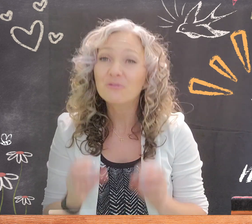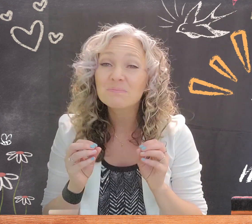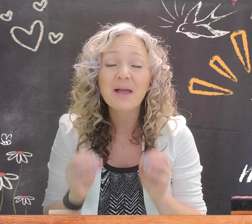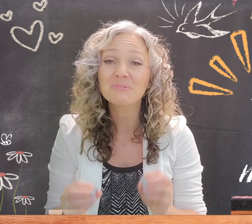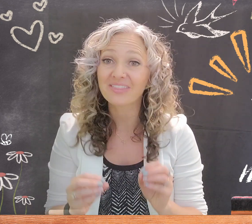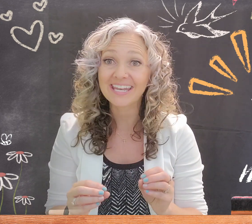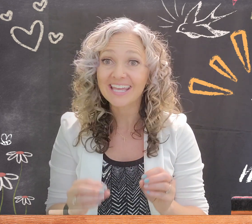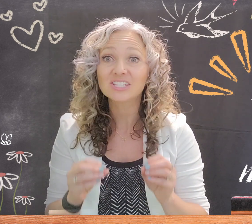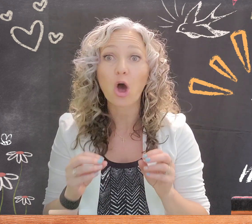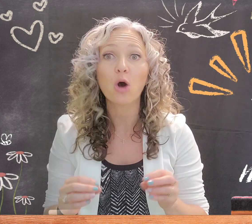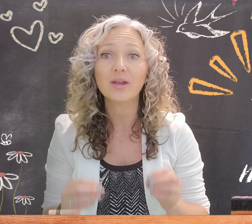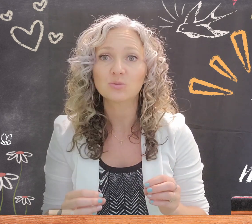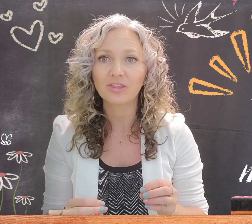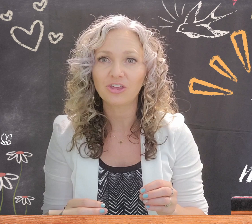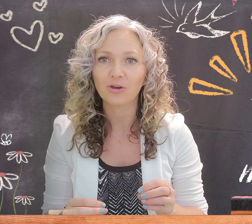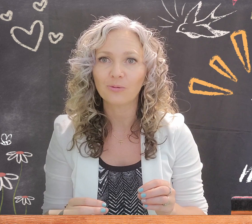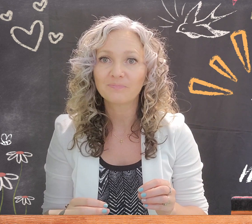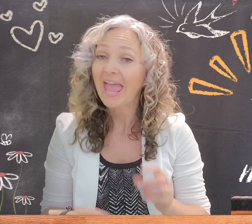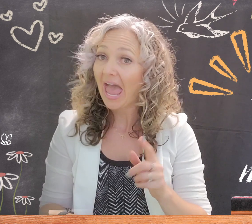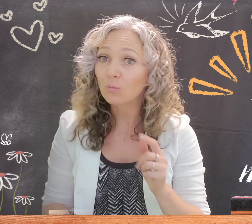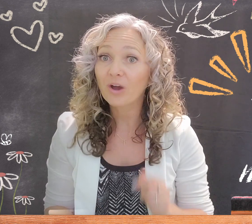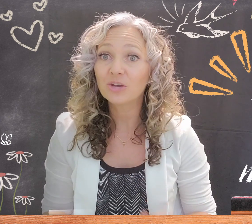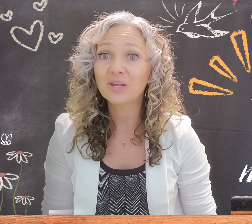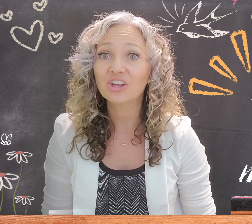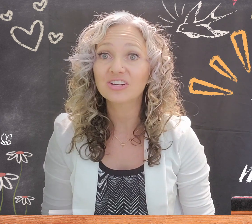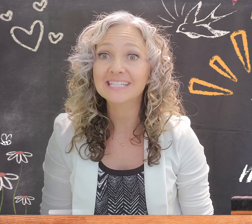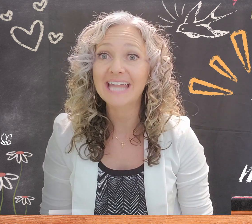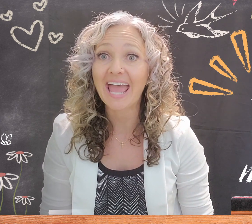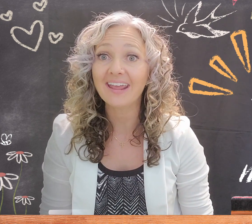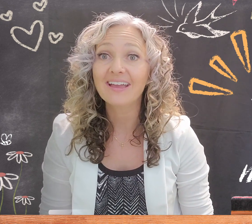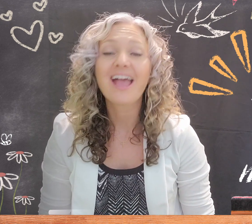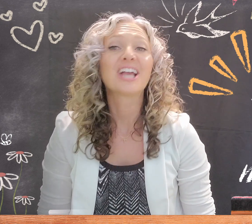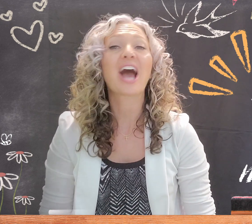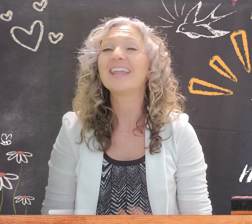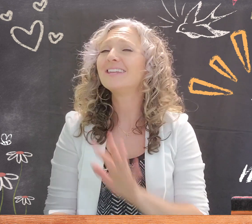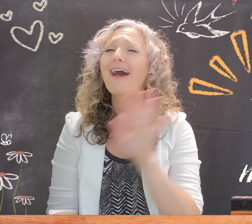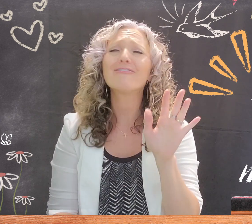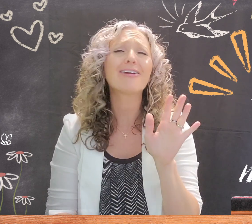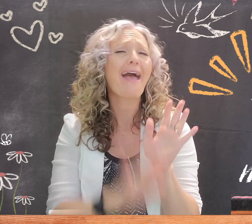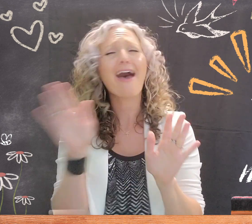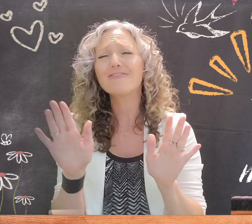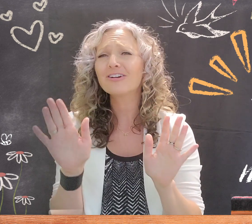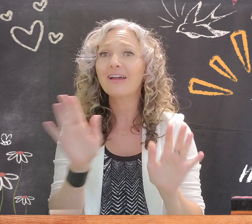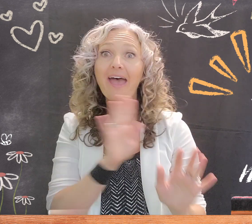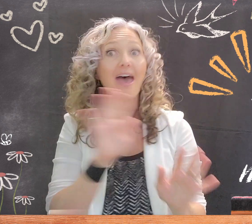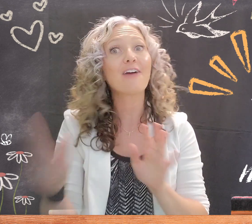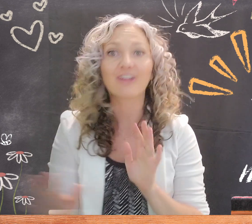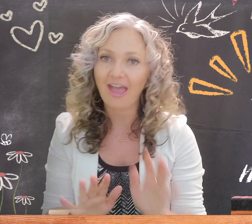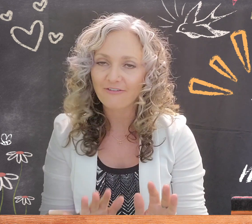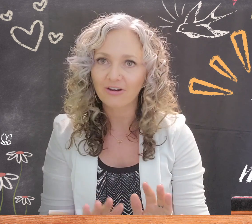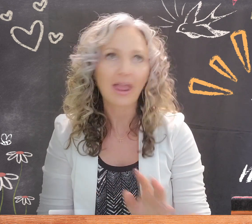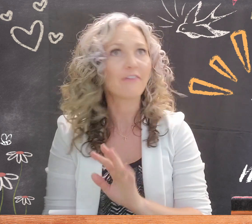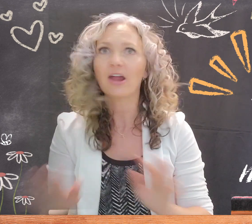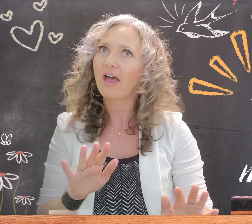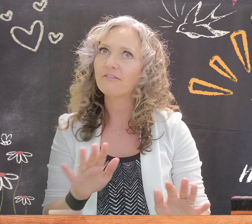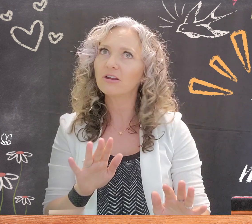remember that he is always with you. And what did we learn today? God never, ever, ever, ever, ever, ever,